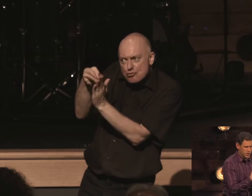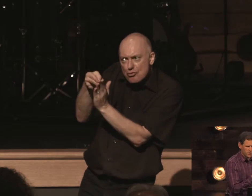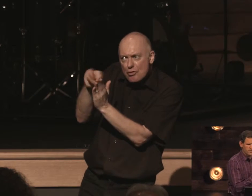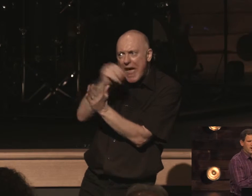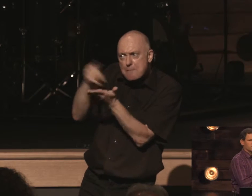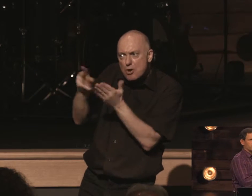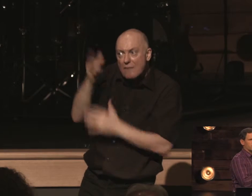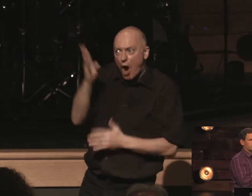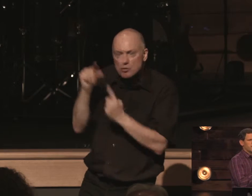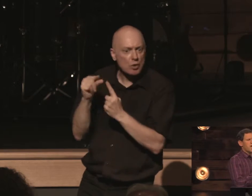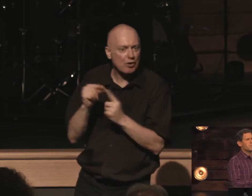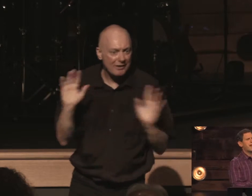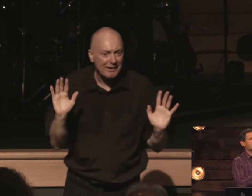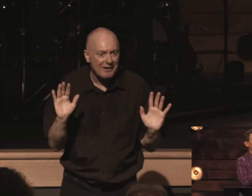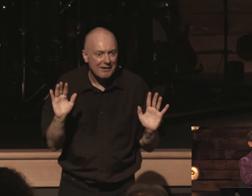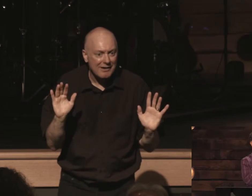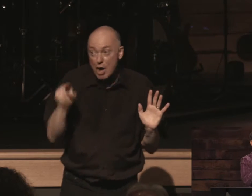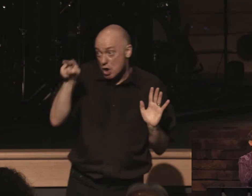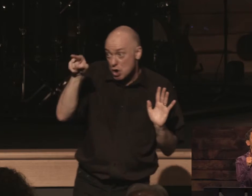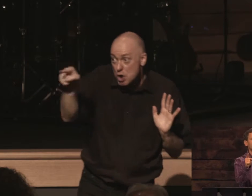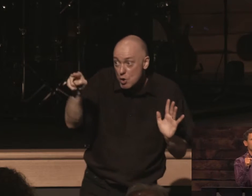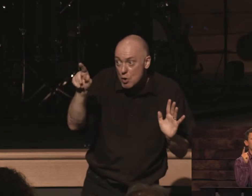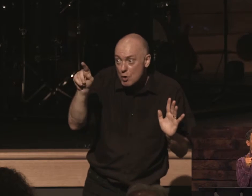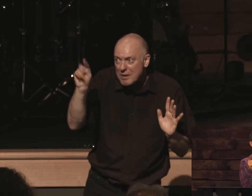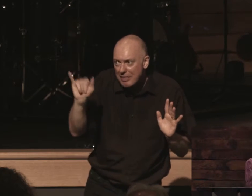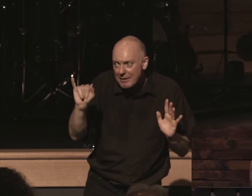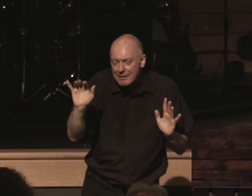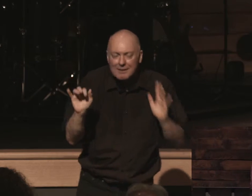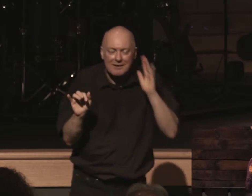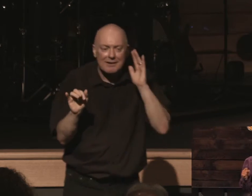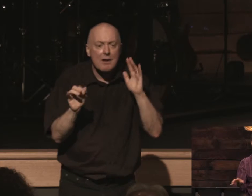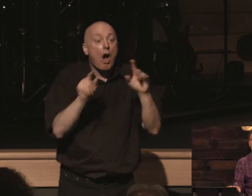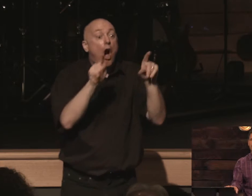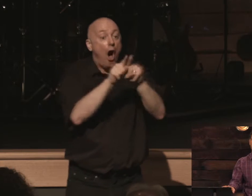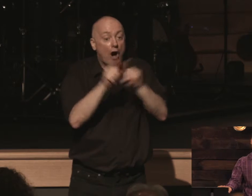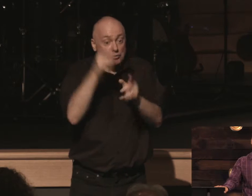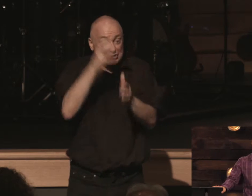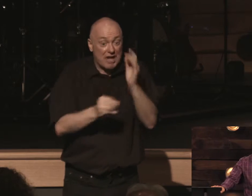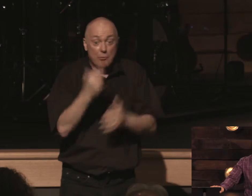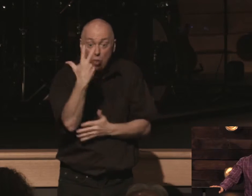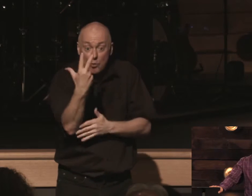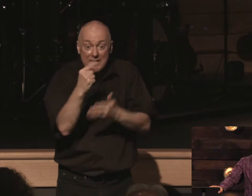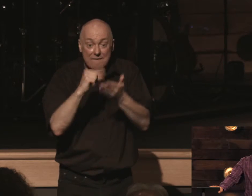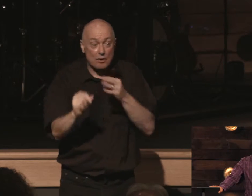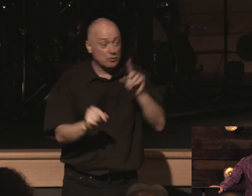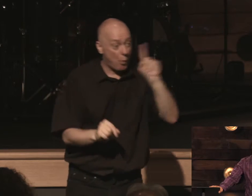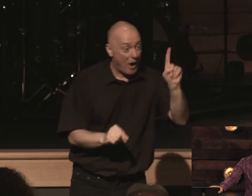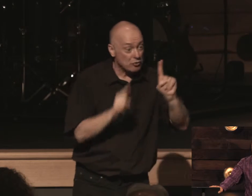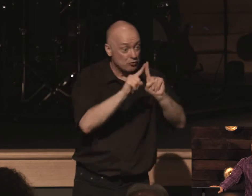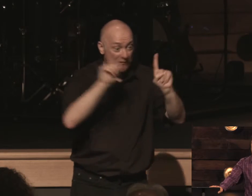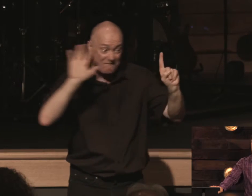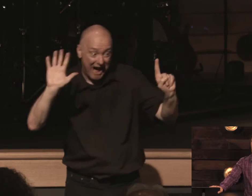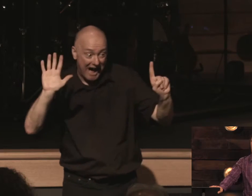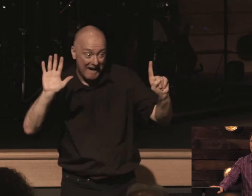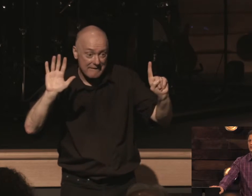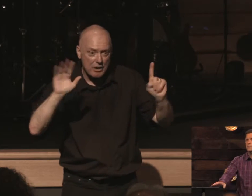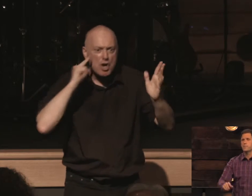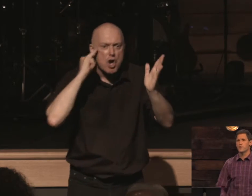purity of god's word but as for you is also though contrasting in chapter three verses one to five and notice the people